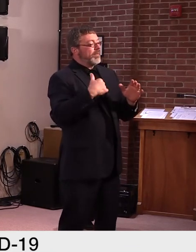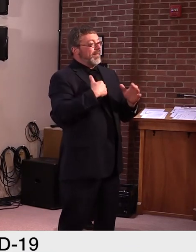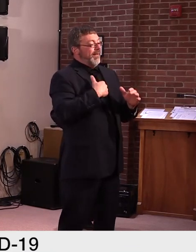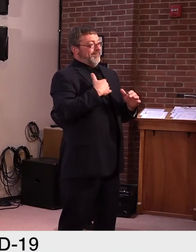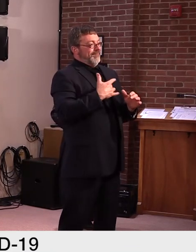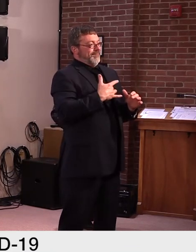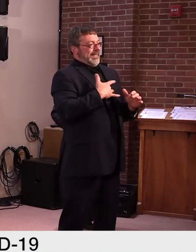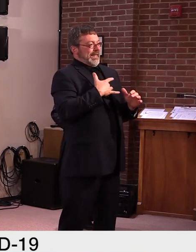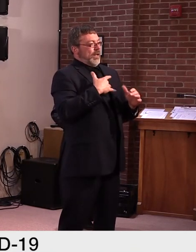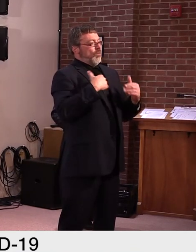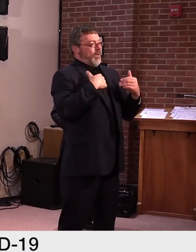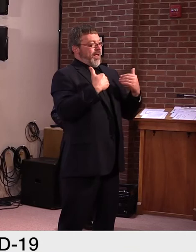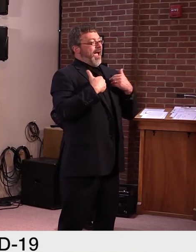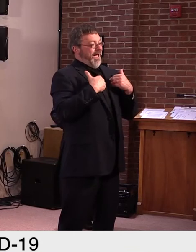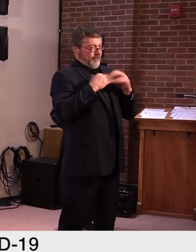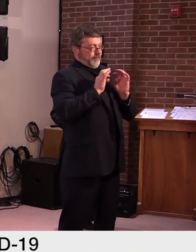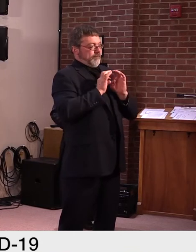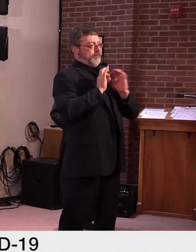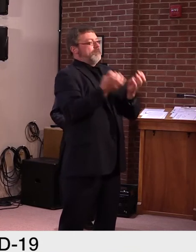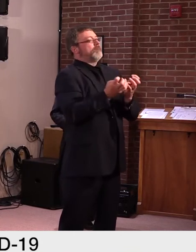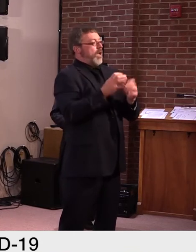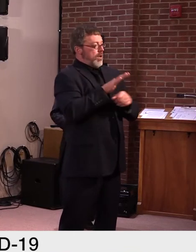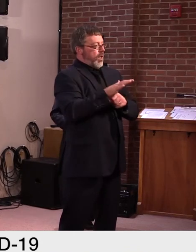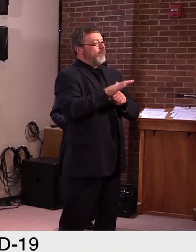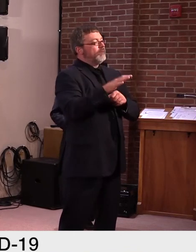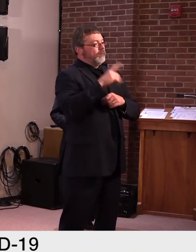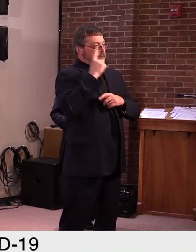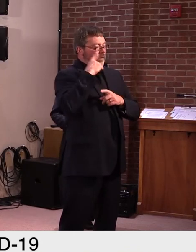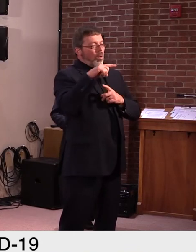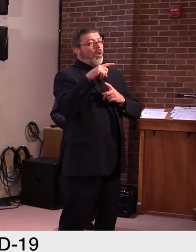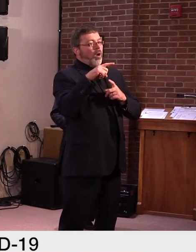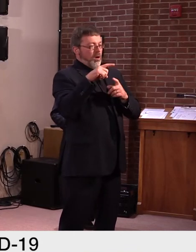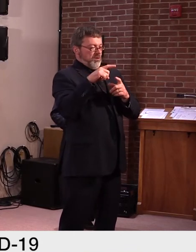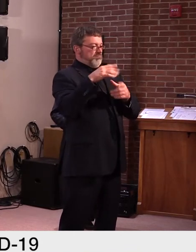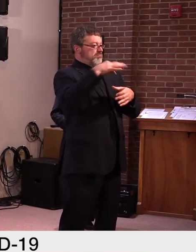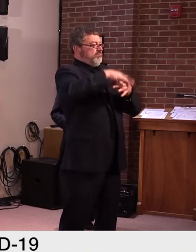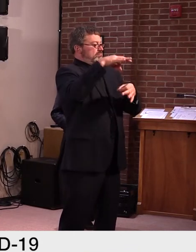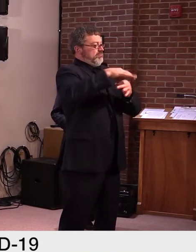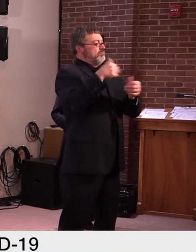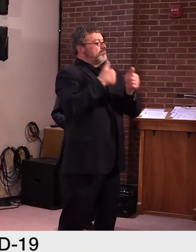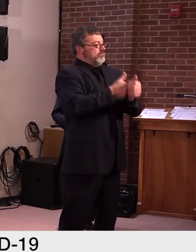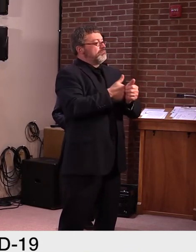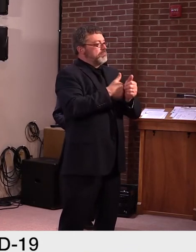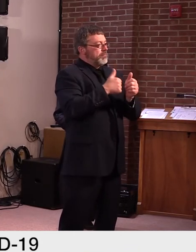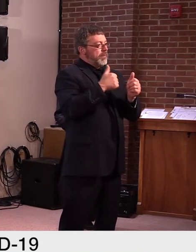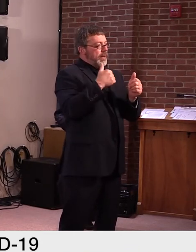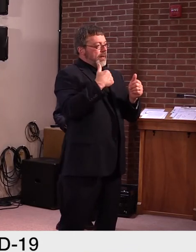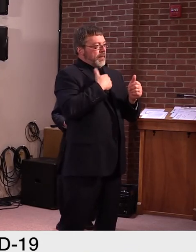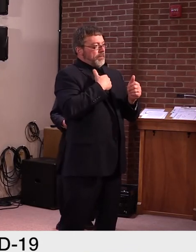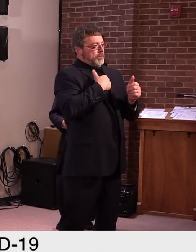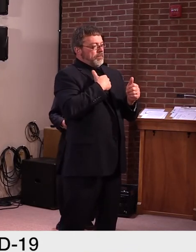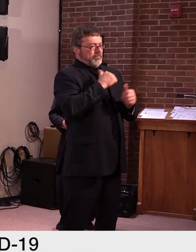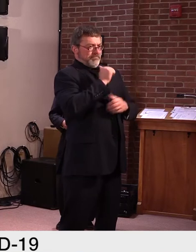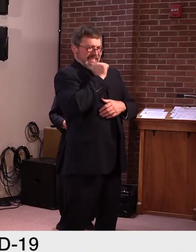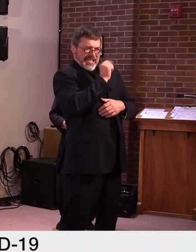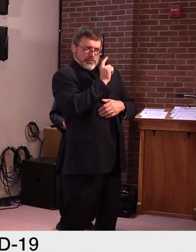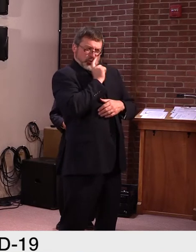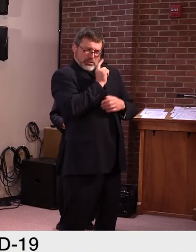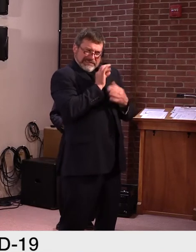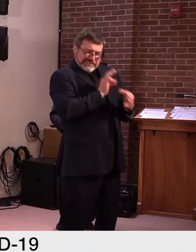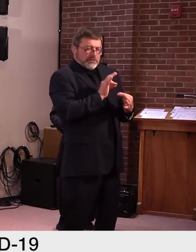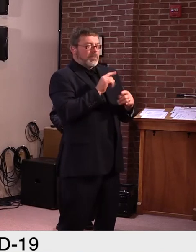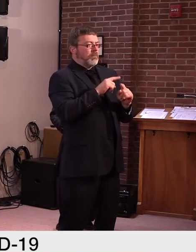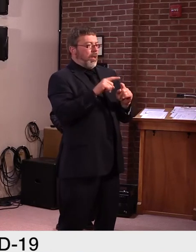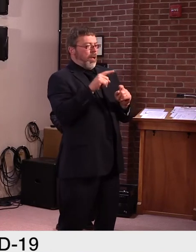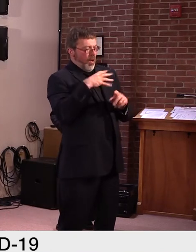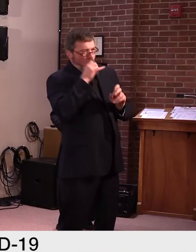members for a quorum on that committee. But, but let me look into it because I, I just don't know. Well, I may be wrong. But we'll,